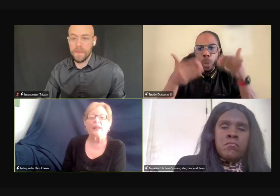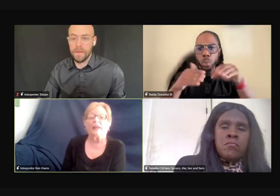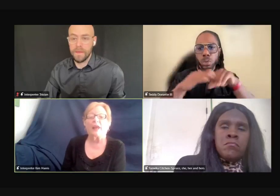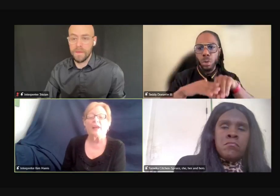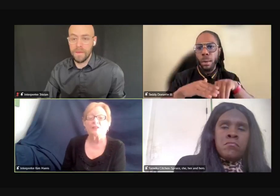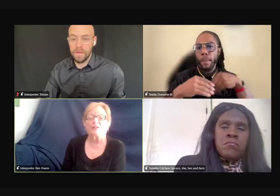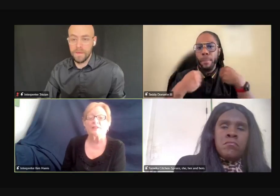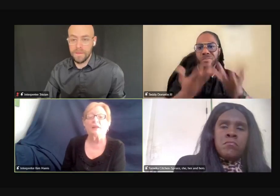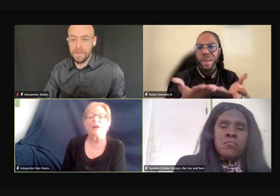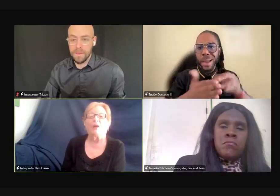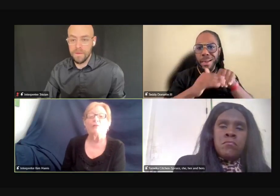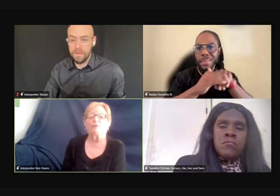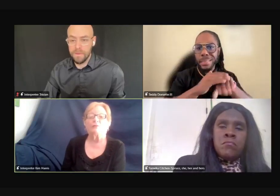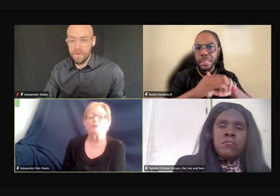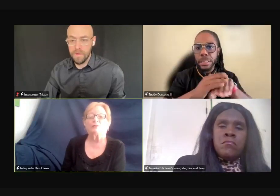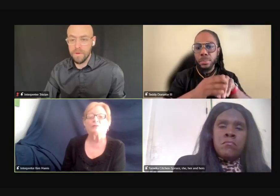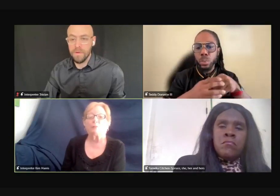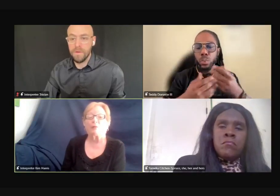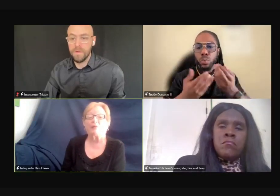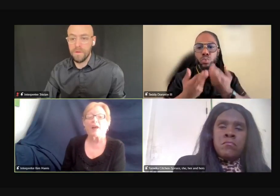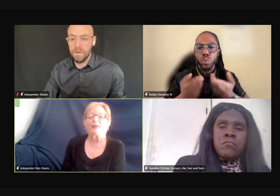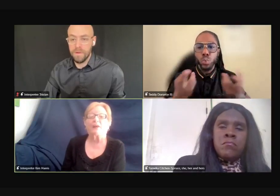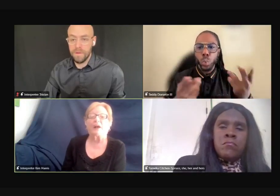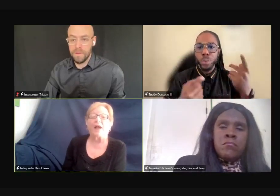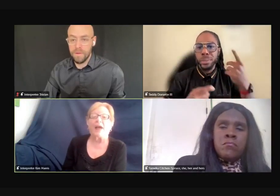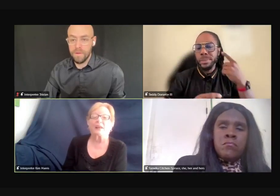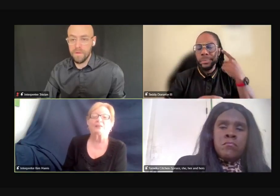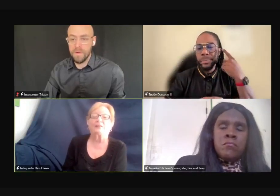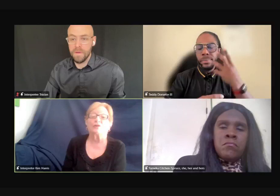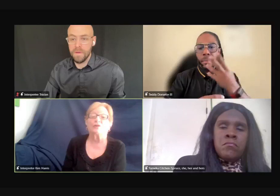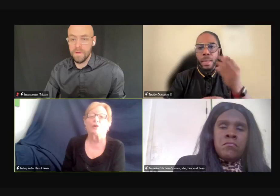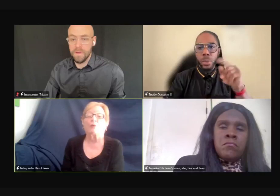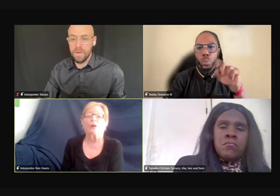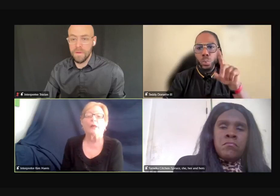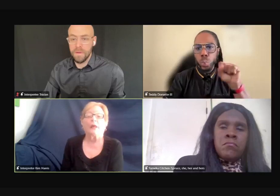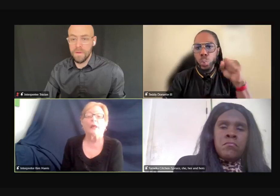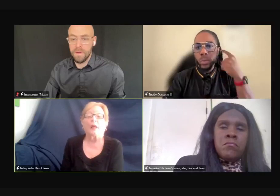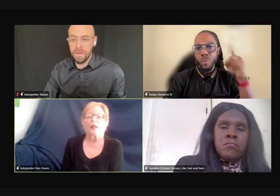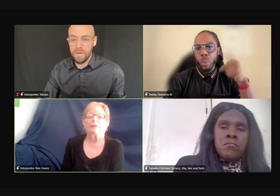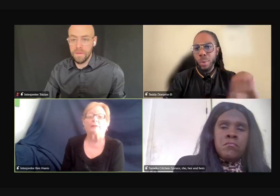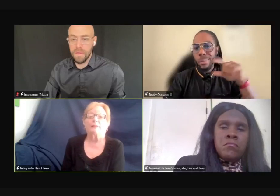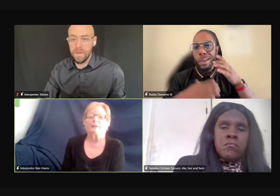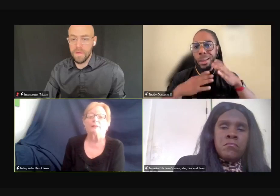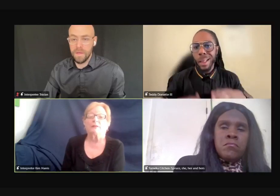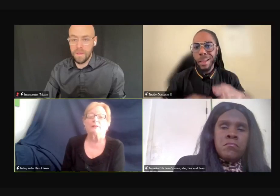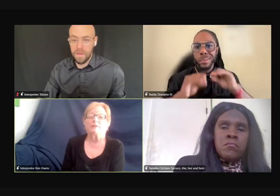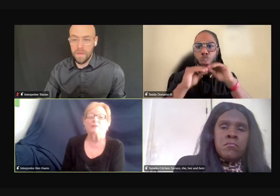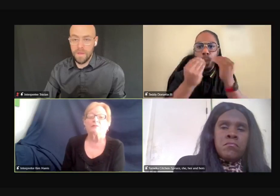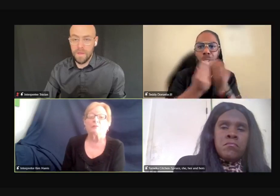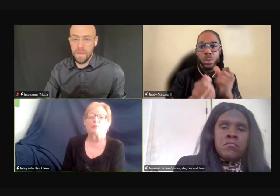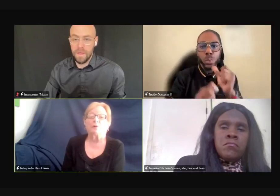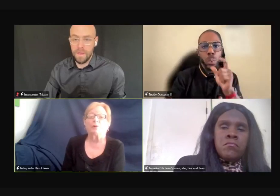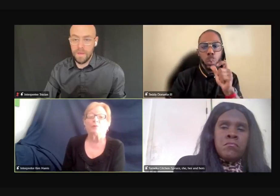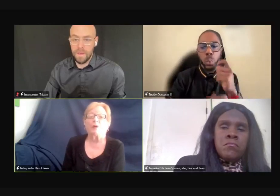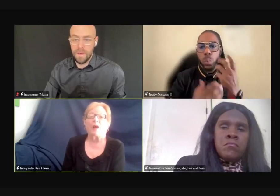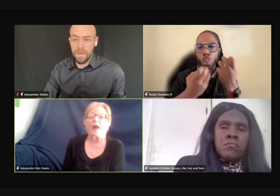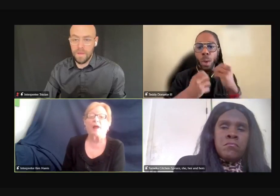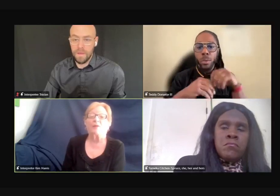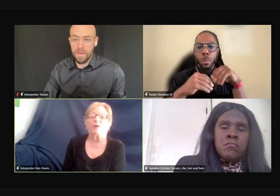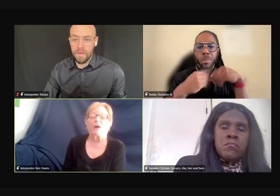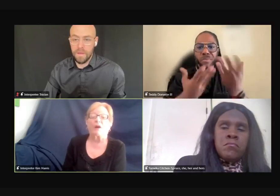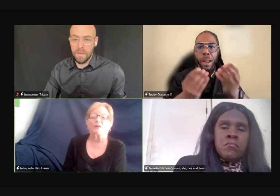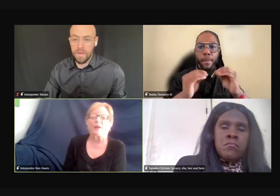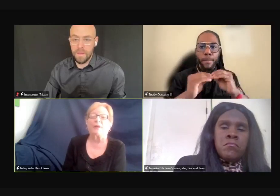uh, marketing agency to provide, uh, access, you know, for, uh, for people who